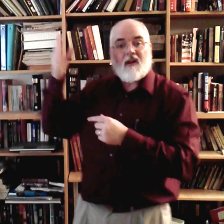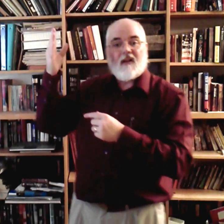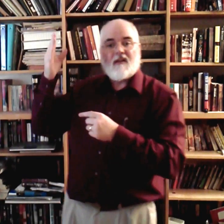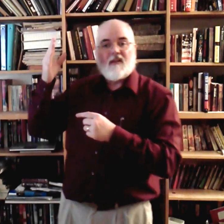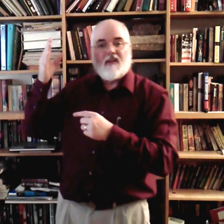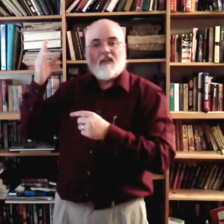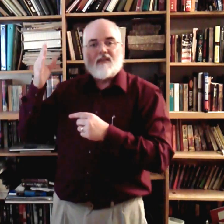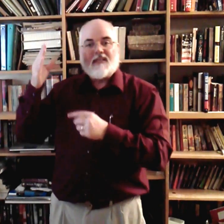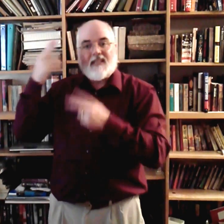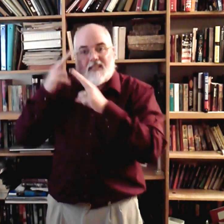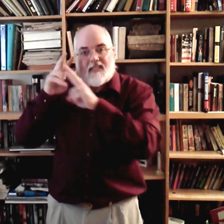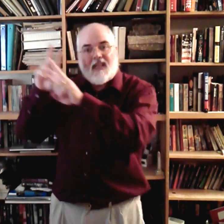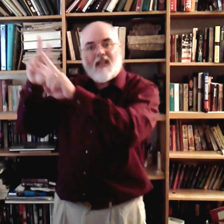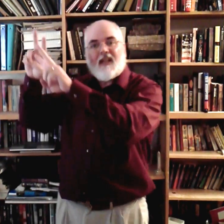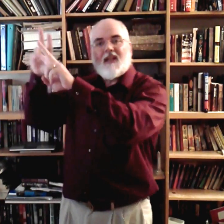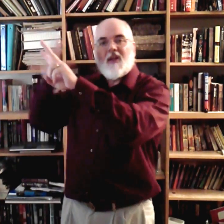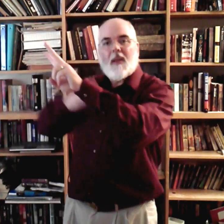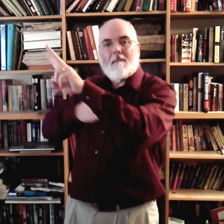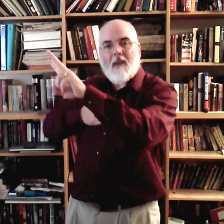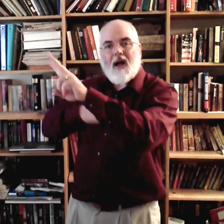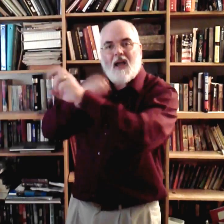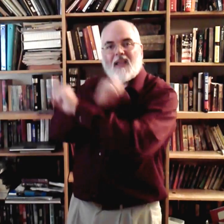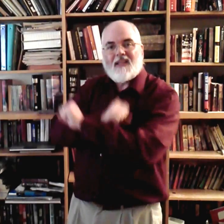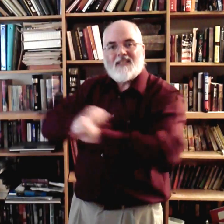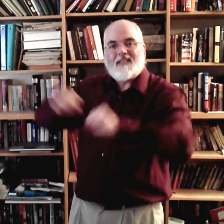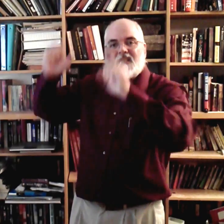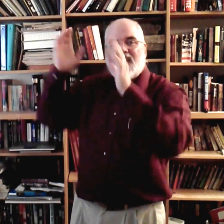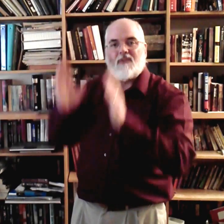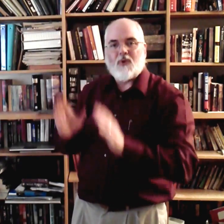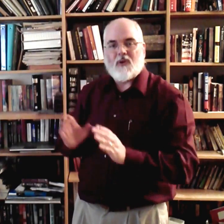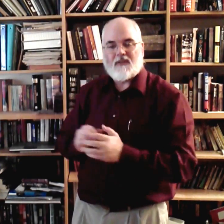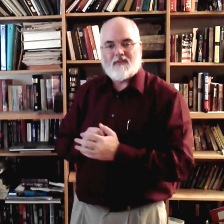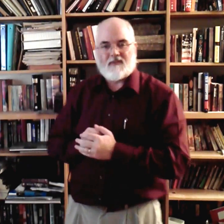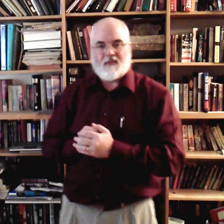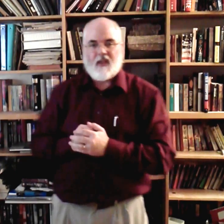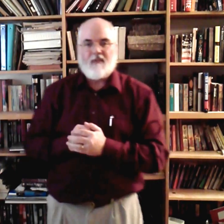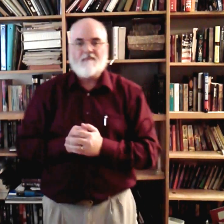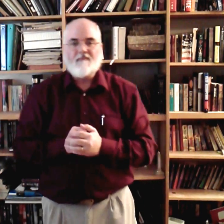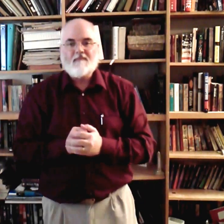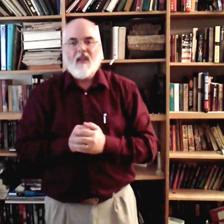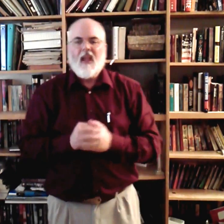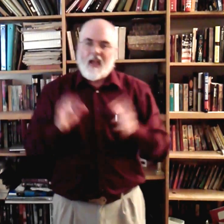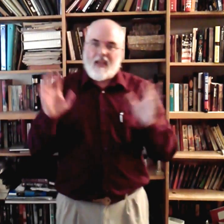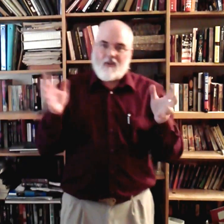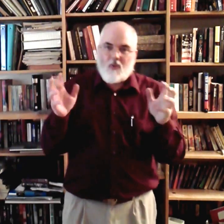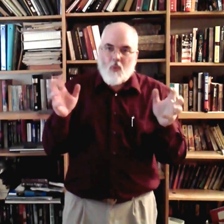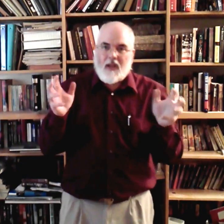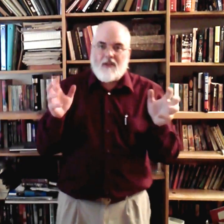to see my Savior. Okay? Again, working in